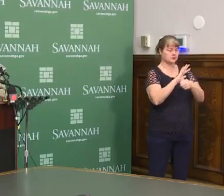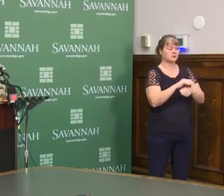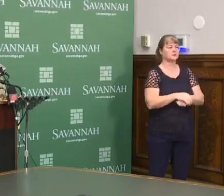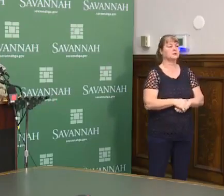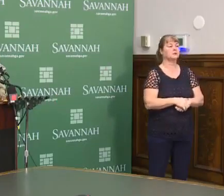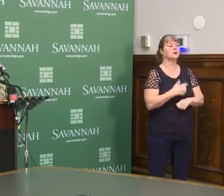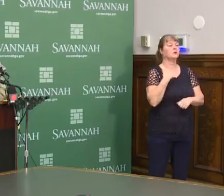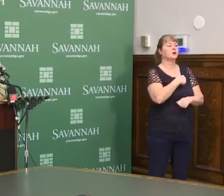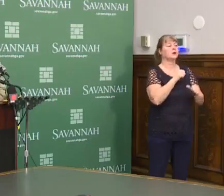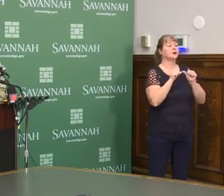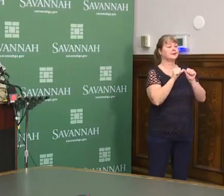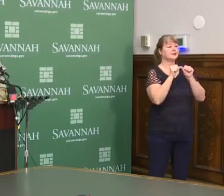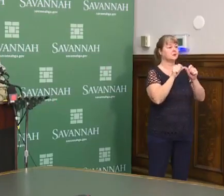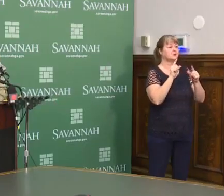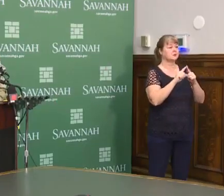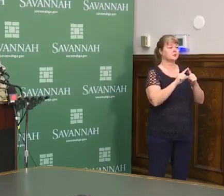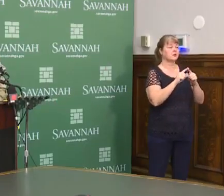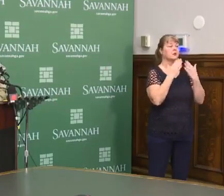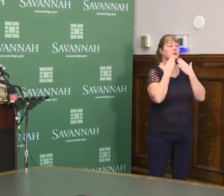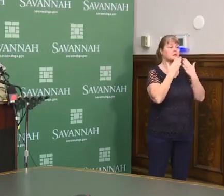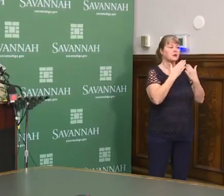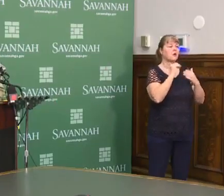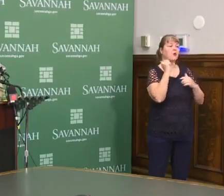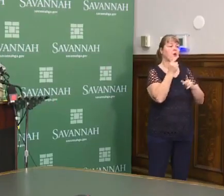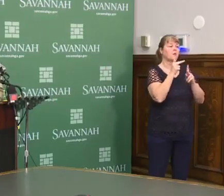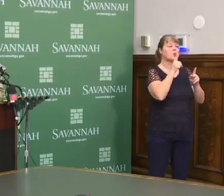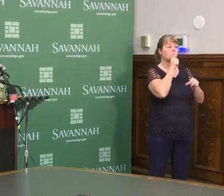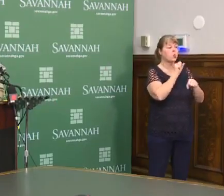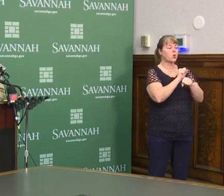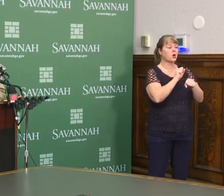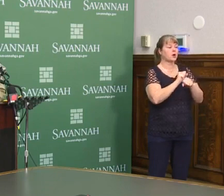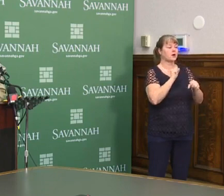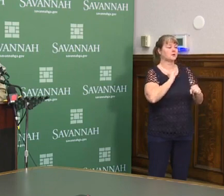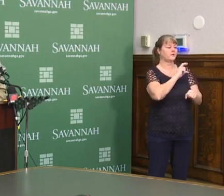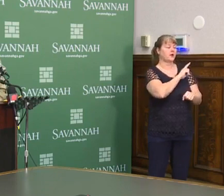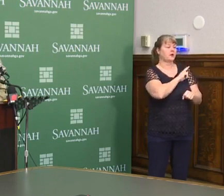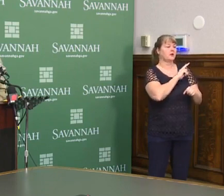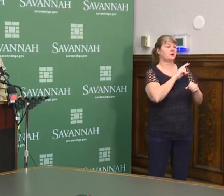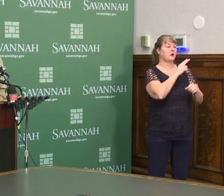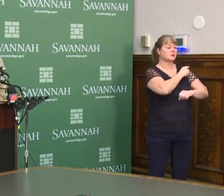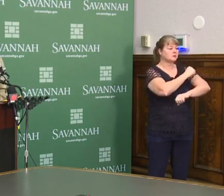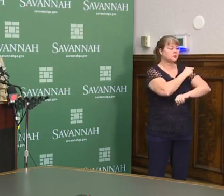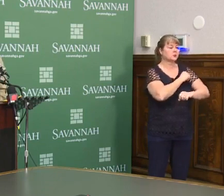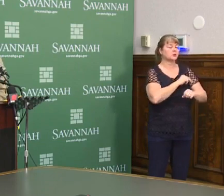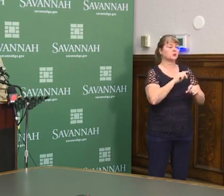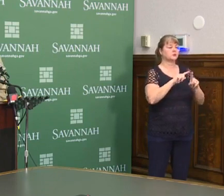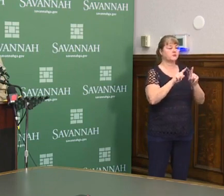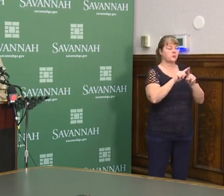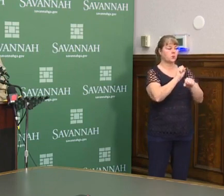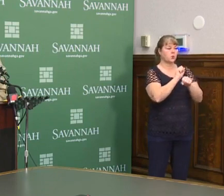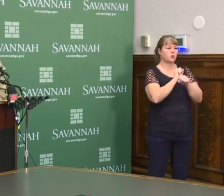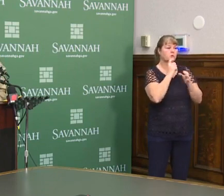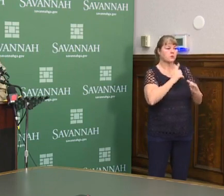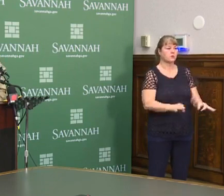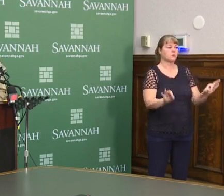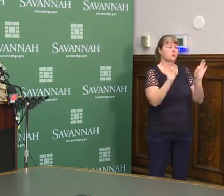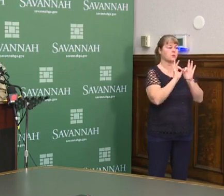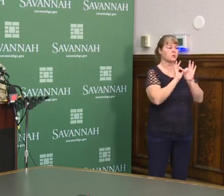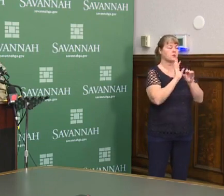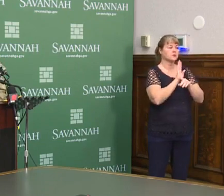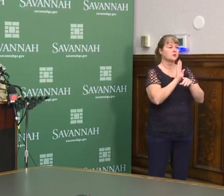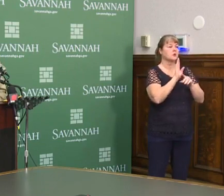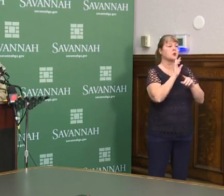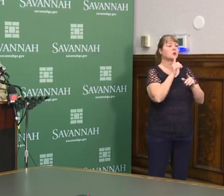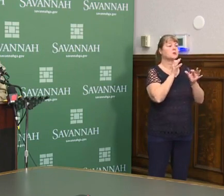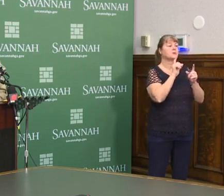We continue to salute those serving on Savannah's front lines of this pandemic, particularly those in the health care